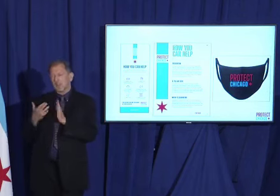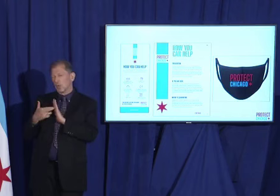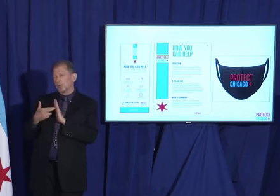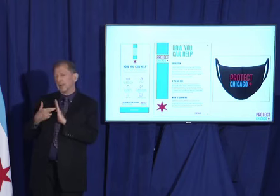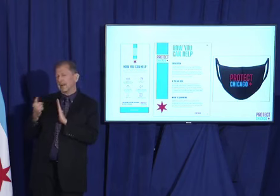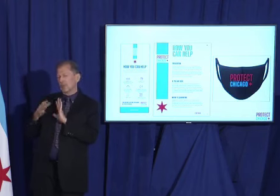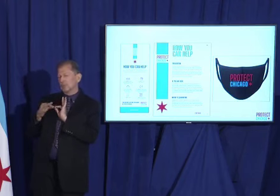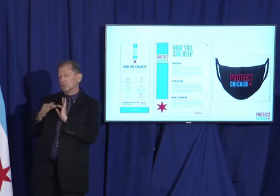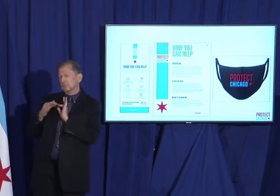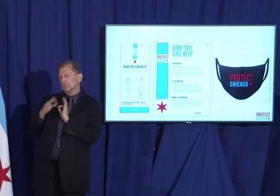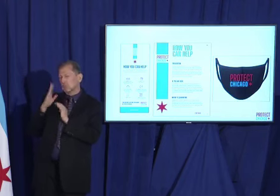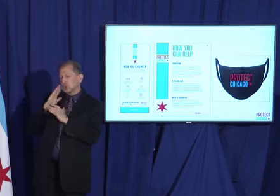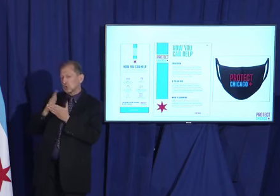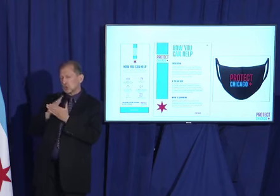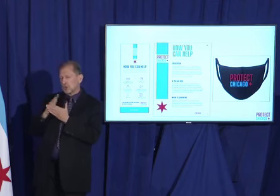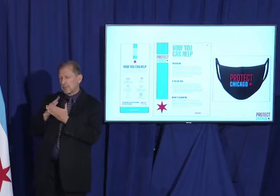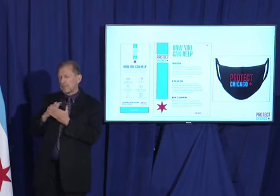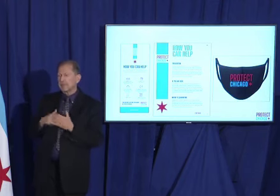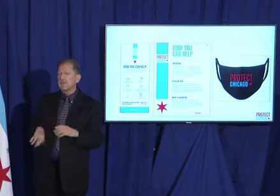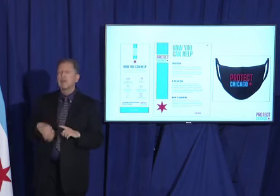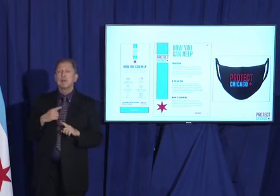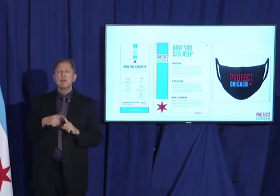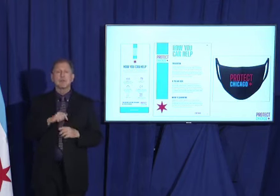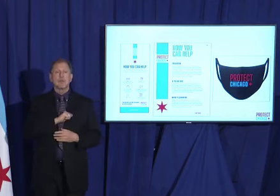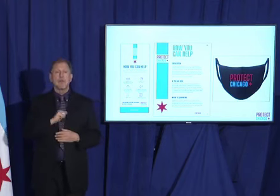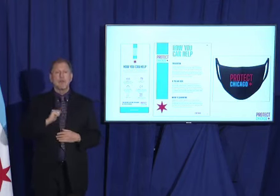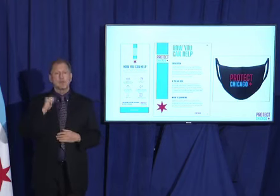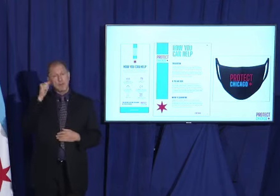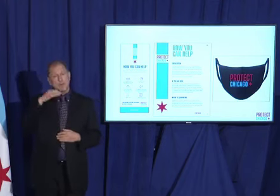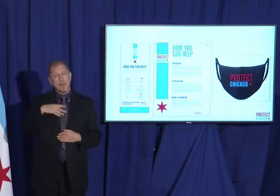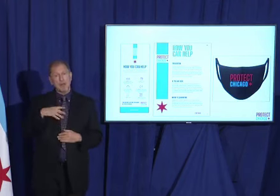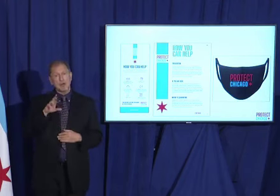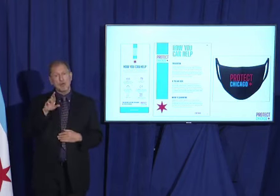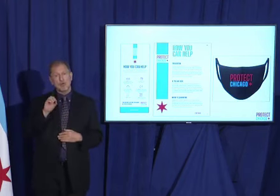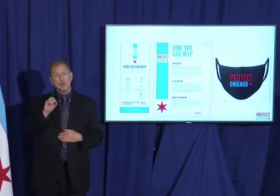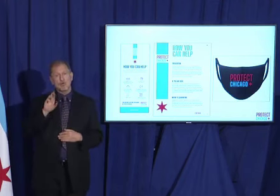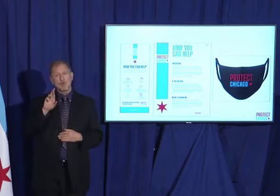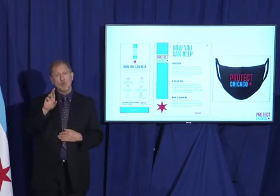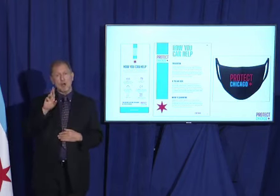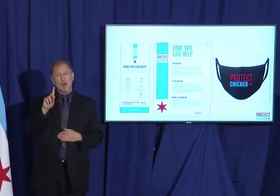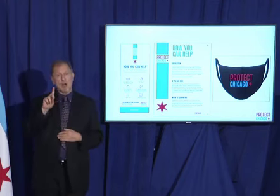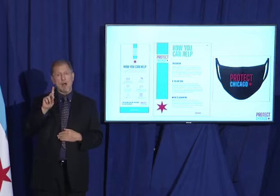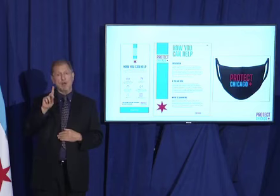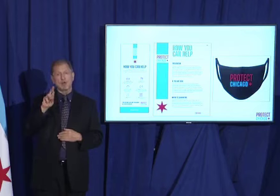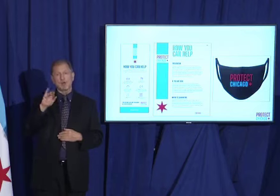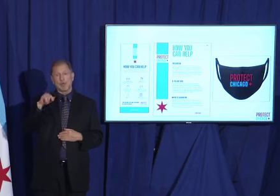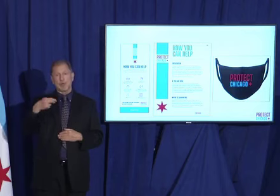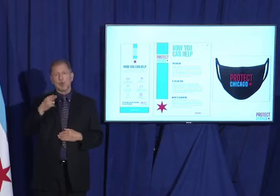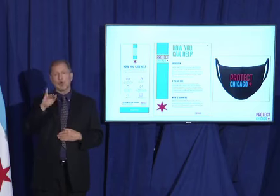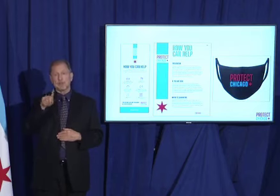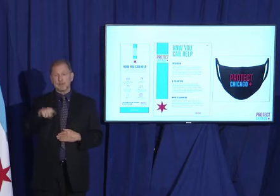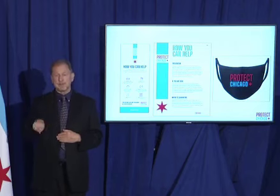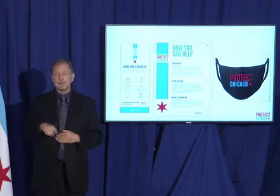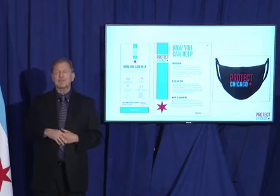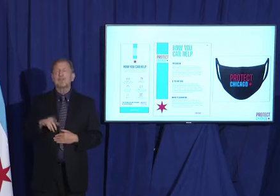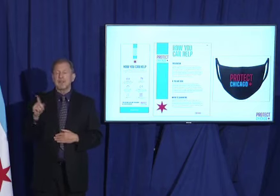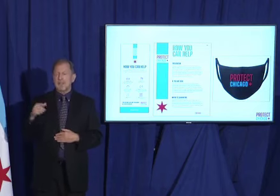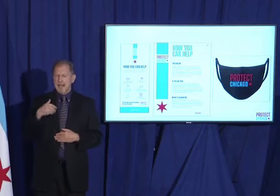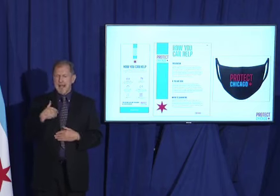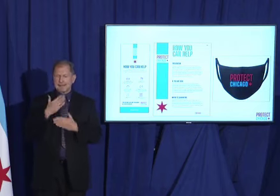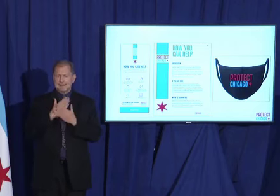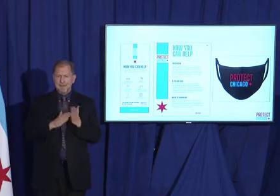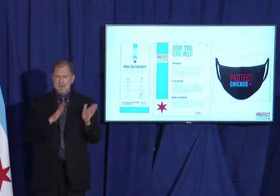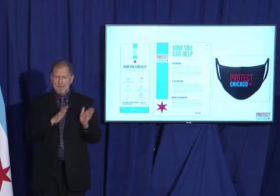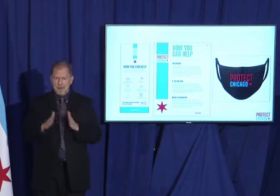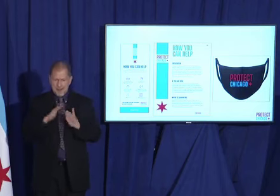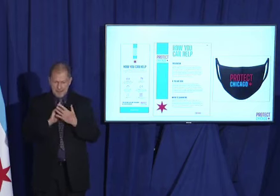Alderman Rodriguez for coming up with some very specific, tangible